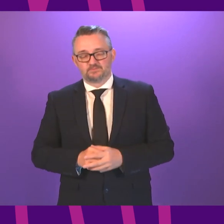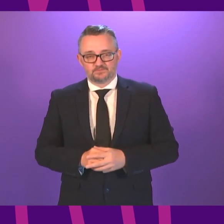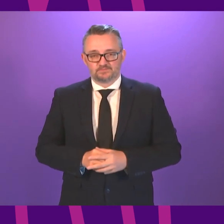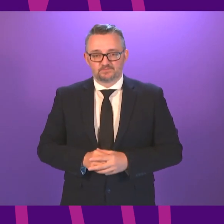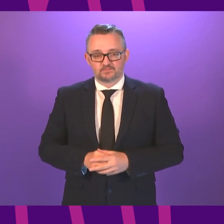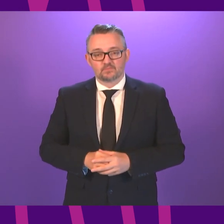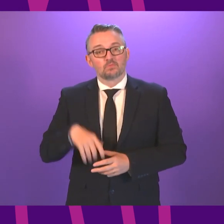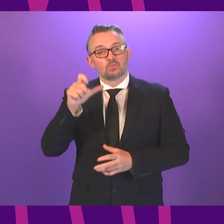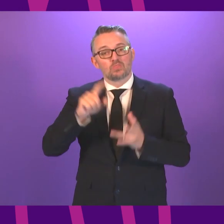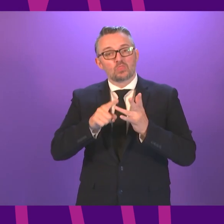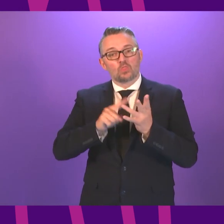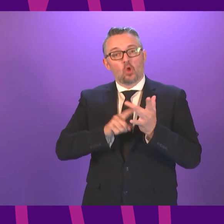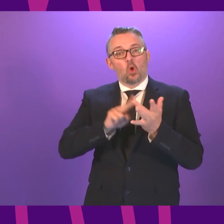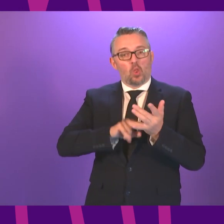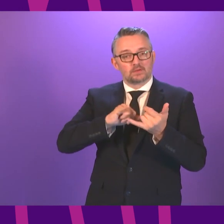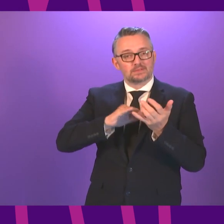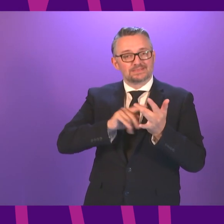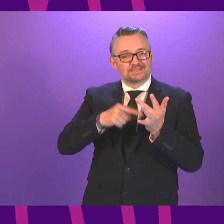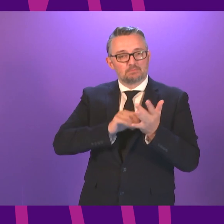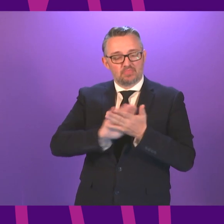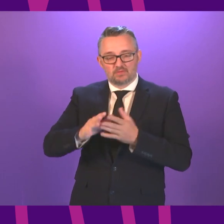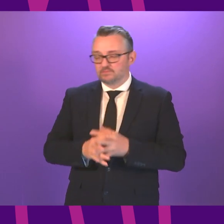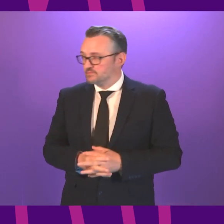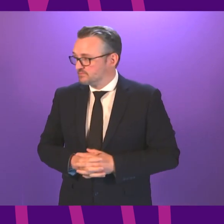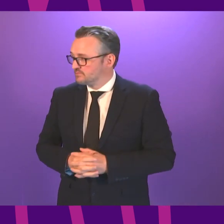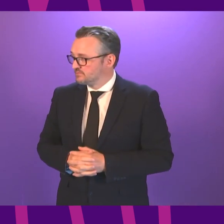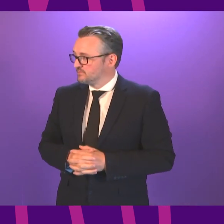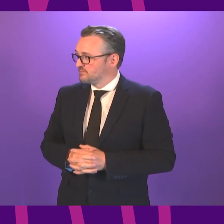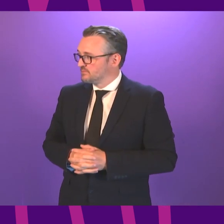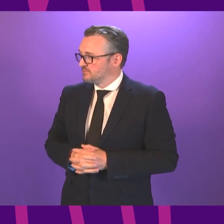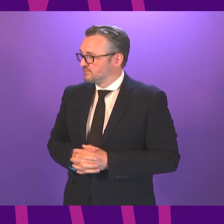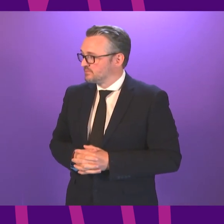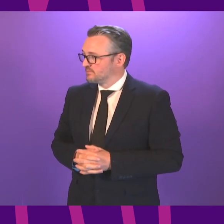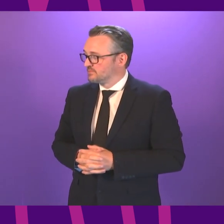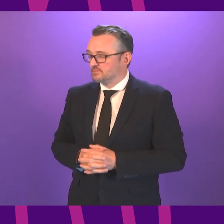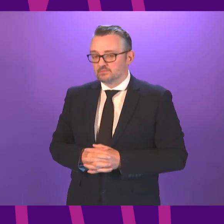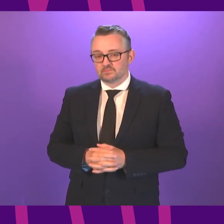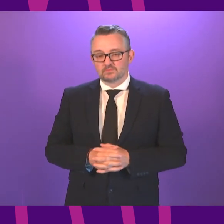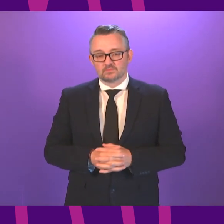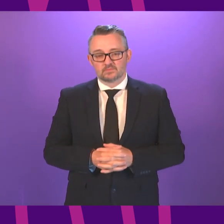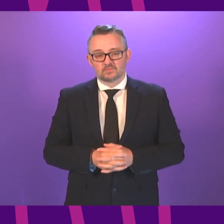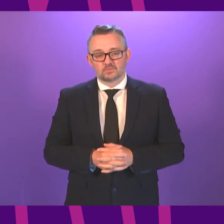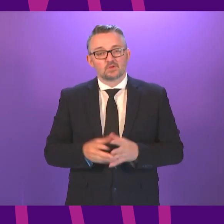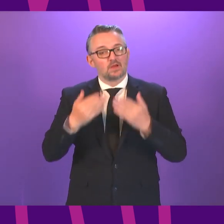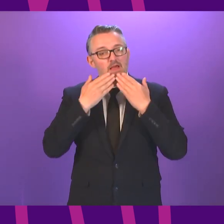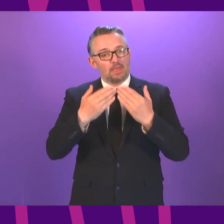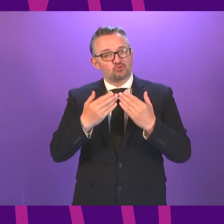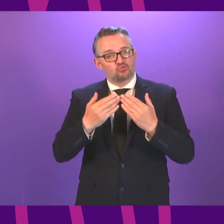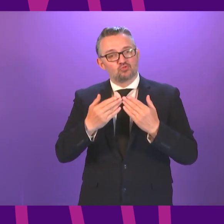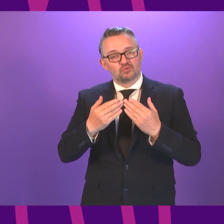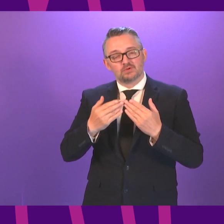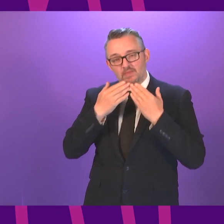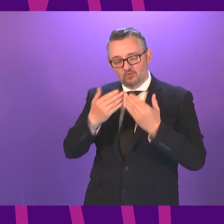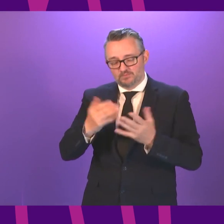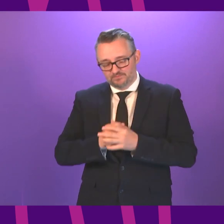Colin Smith to be followed by Claire Adamson thank you president officer and congratulations on your new role just